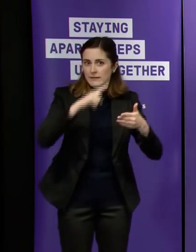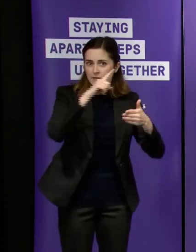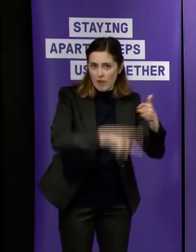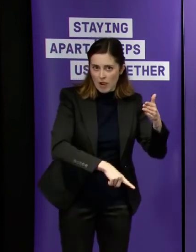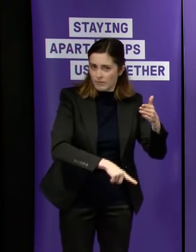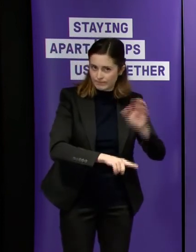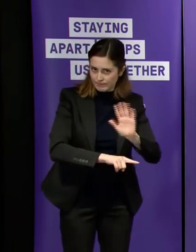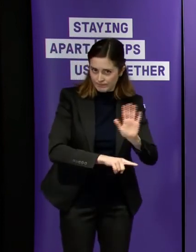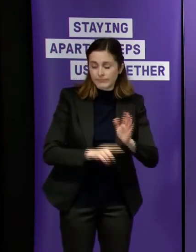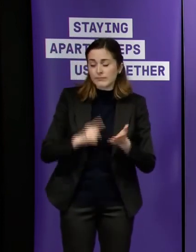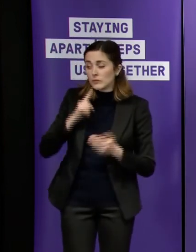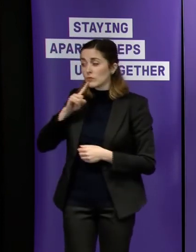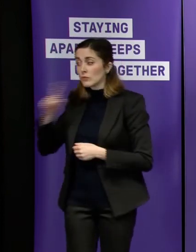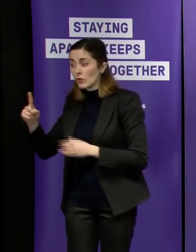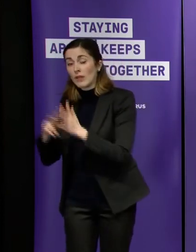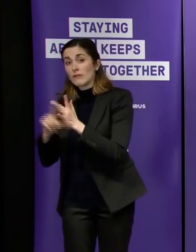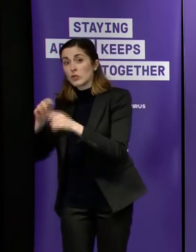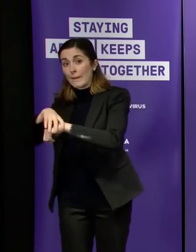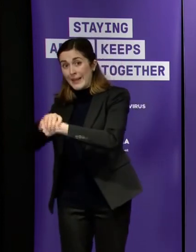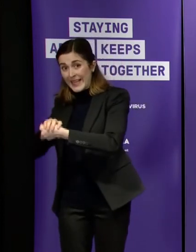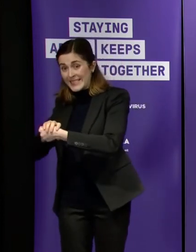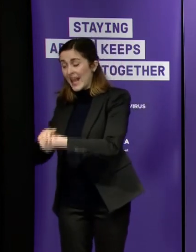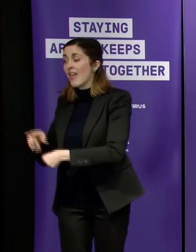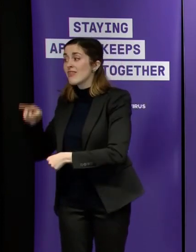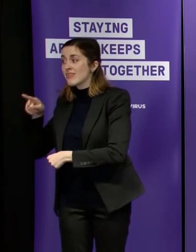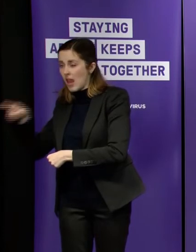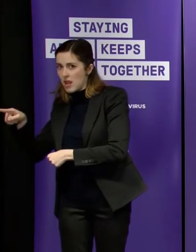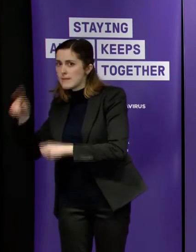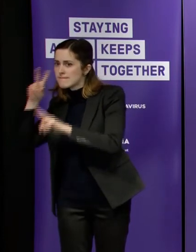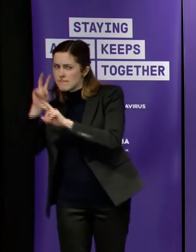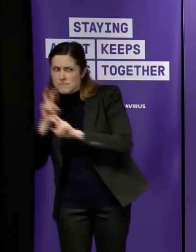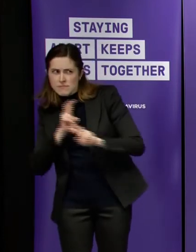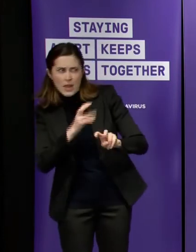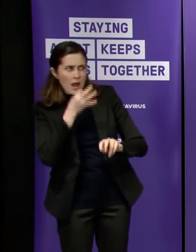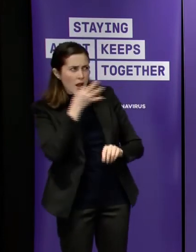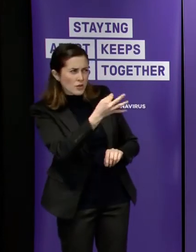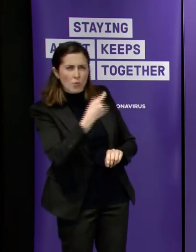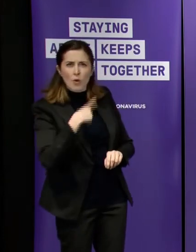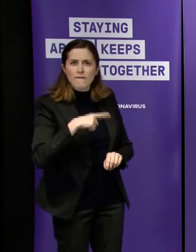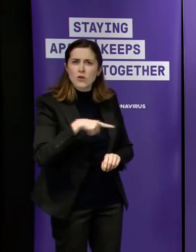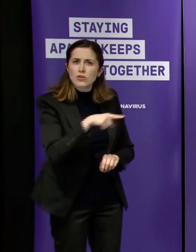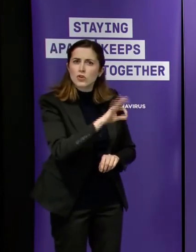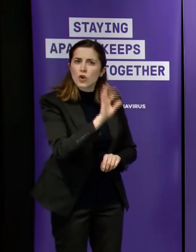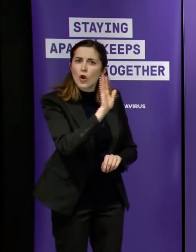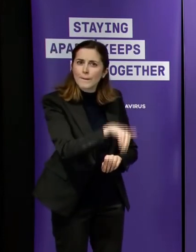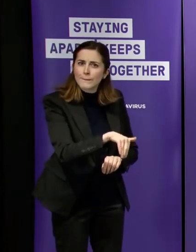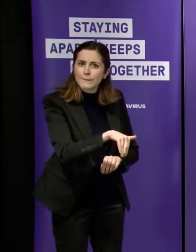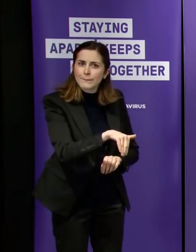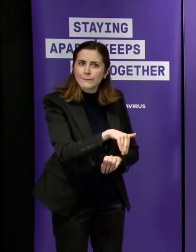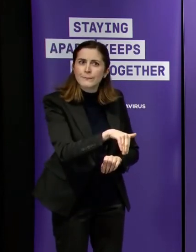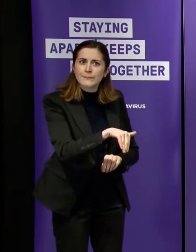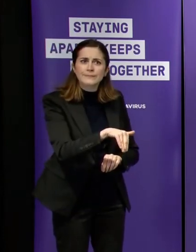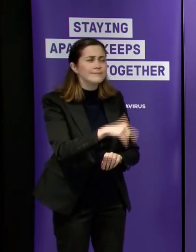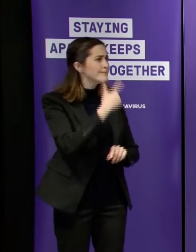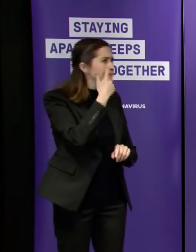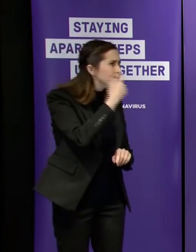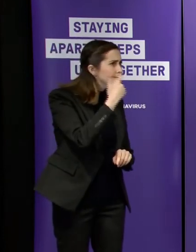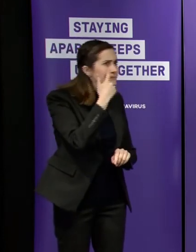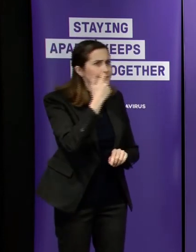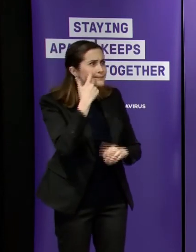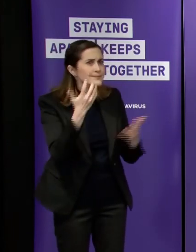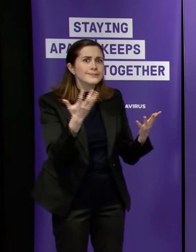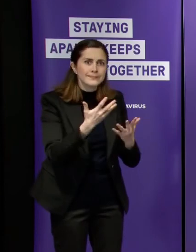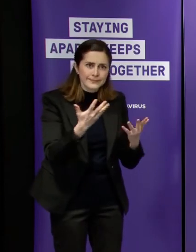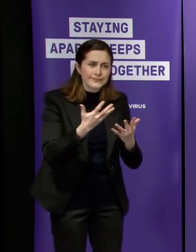do their work and it does take some time for that work to be done they've got my last question on this so this was three days before stage four lockdown